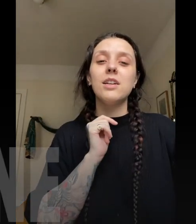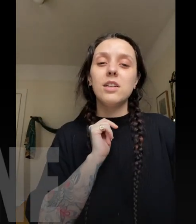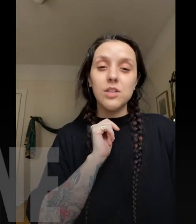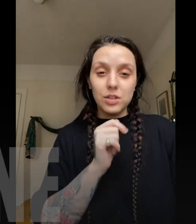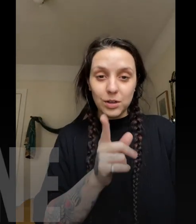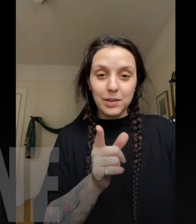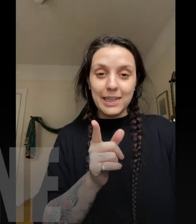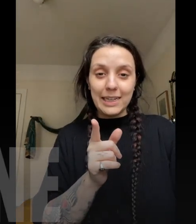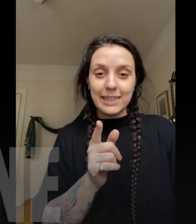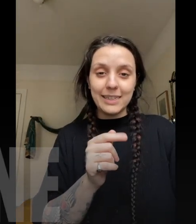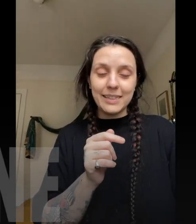Jolene